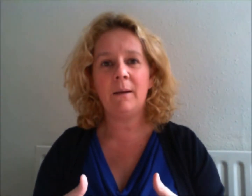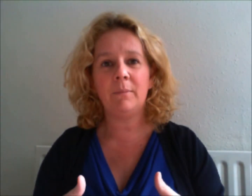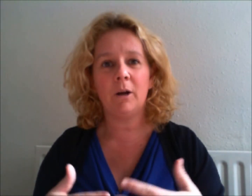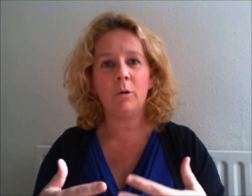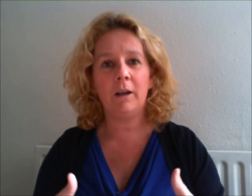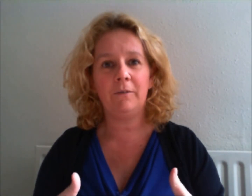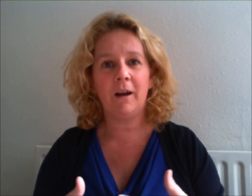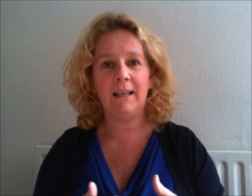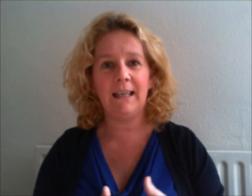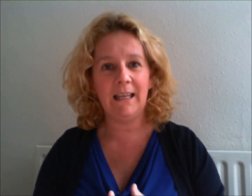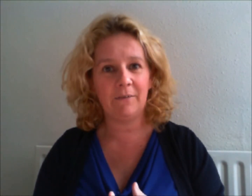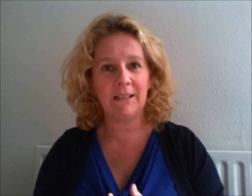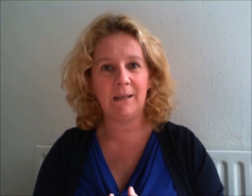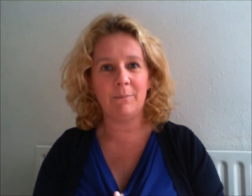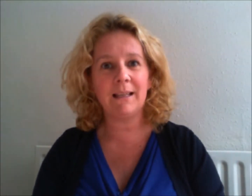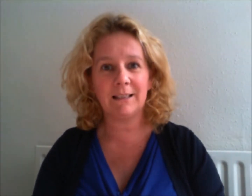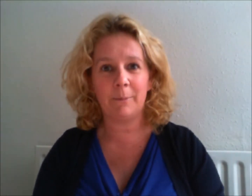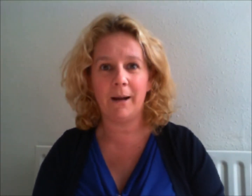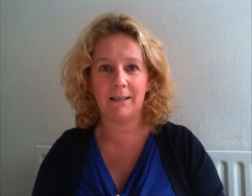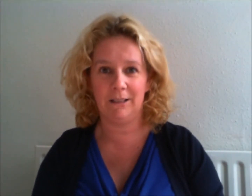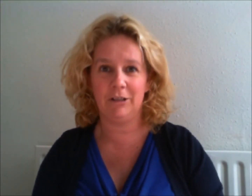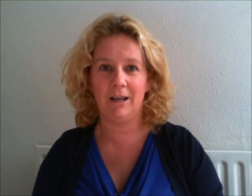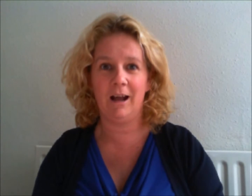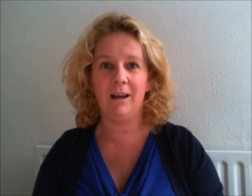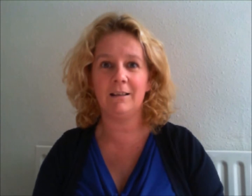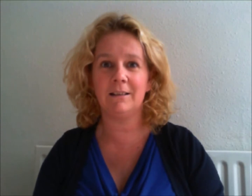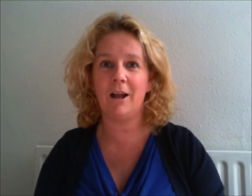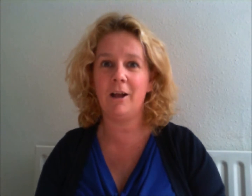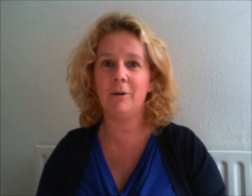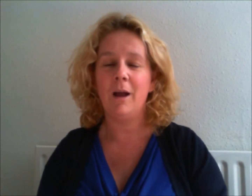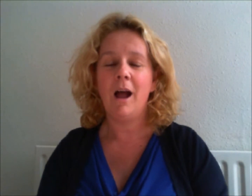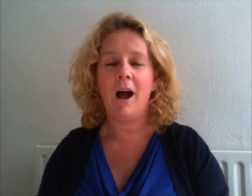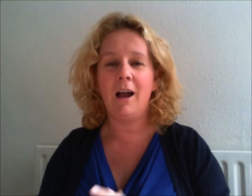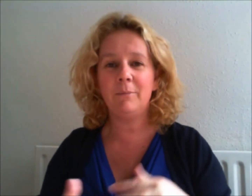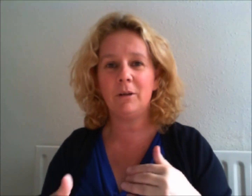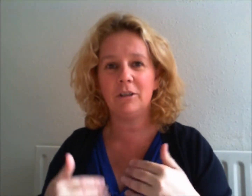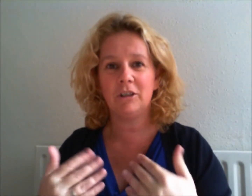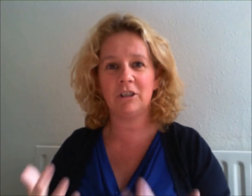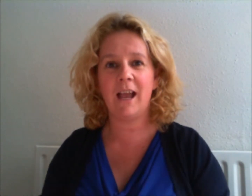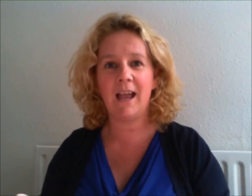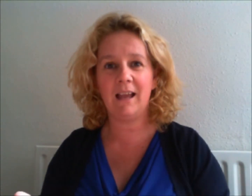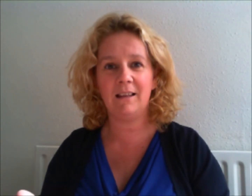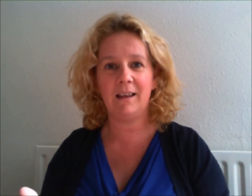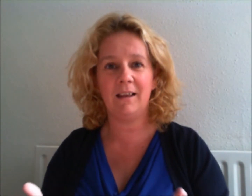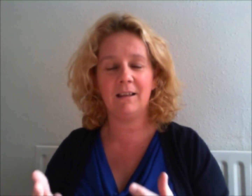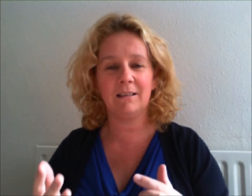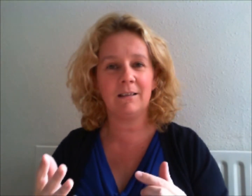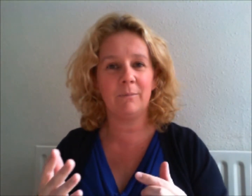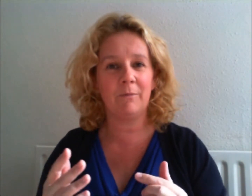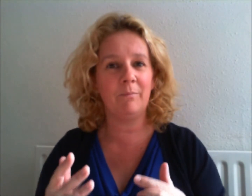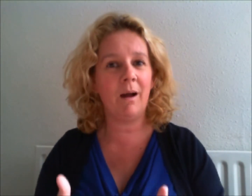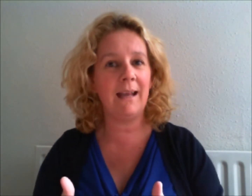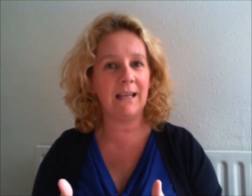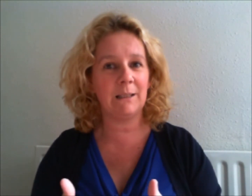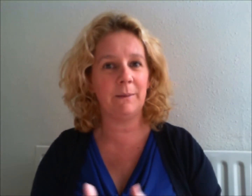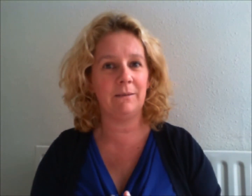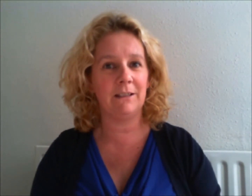am a qualified EFT Master Practitioner, so I'm going to share some of my experience